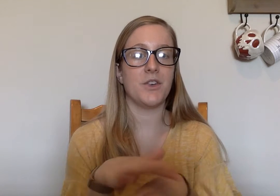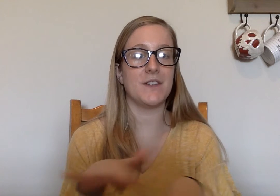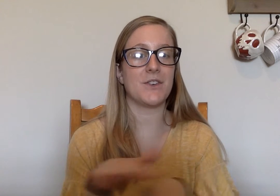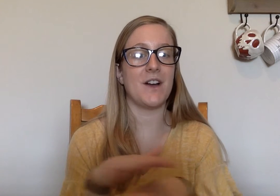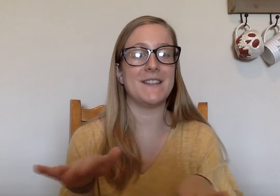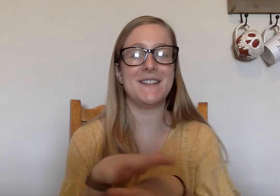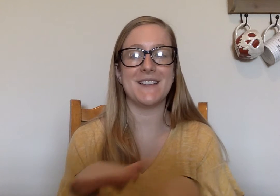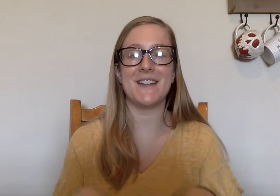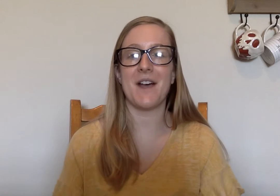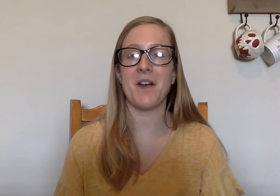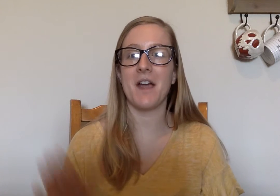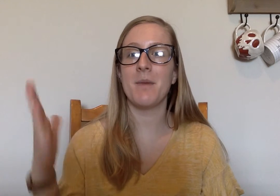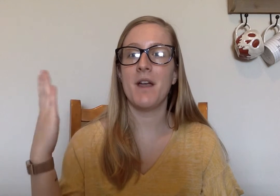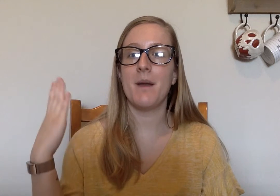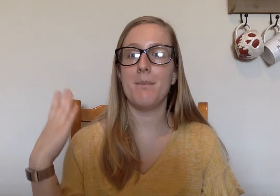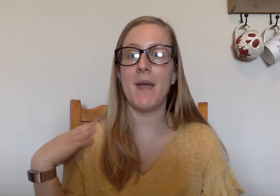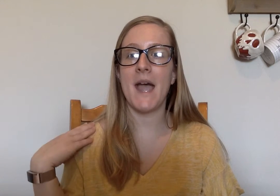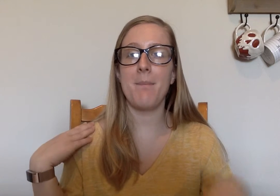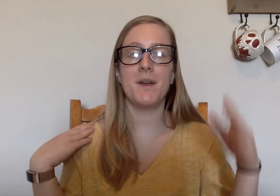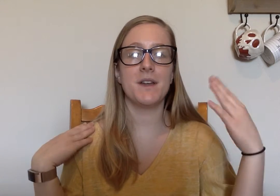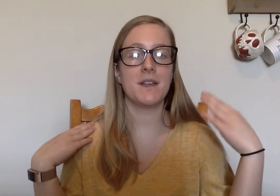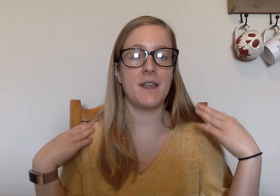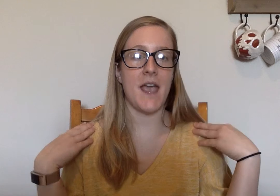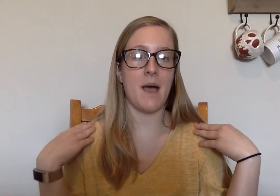Crisscross. does not rhyme. Map. Cap.